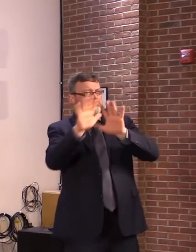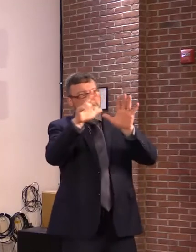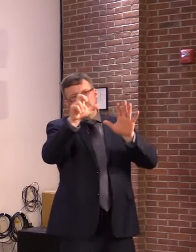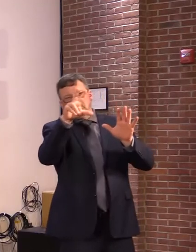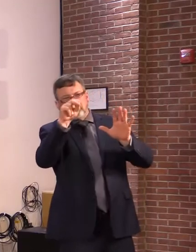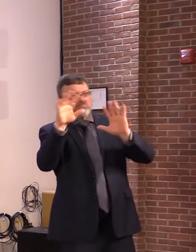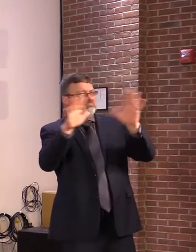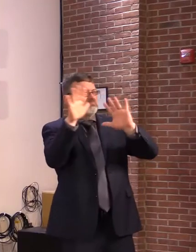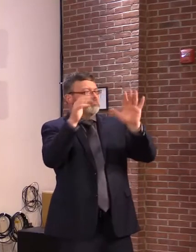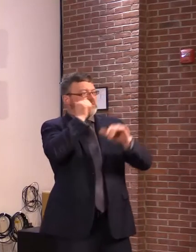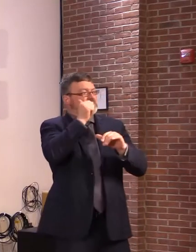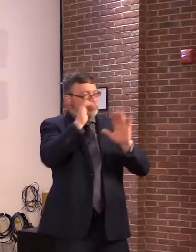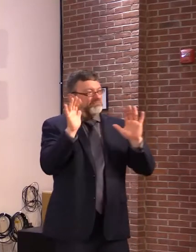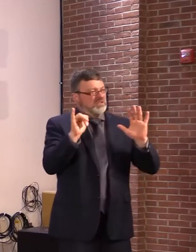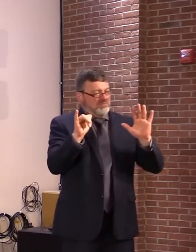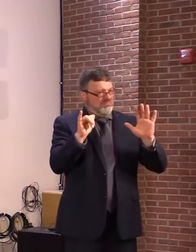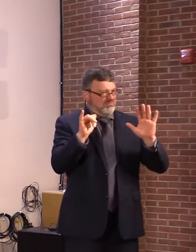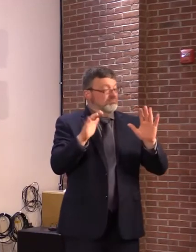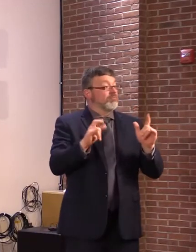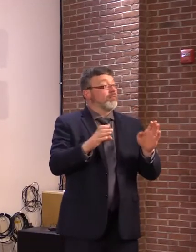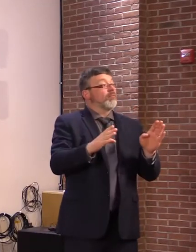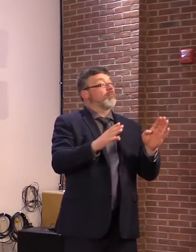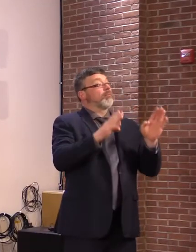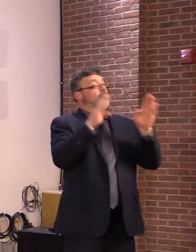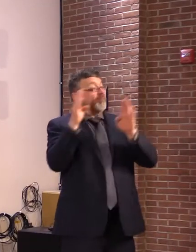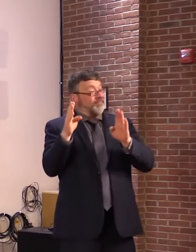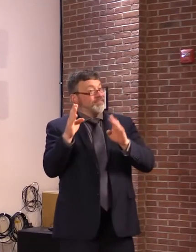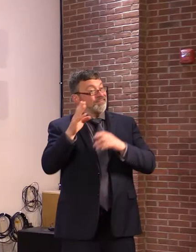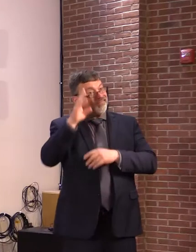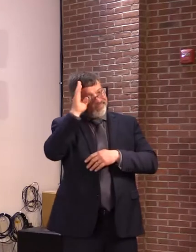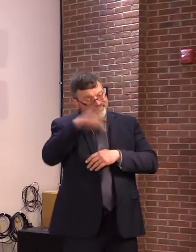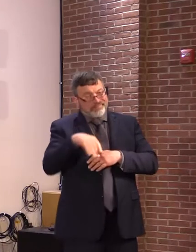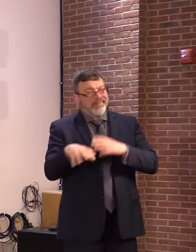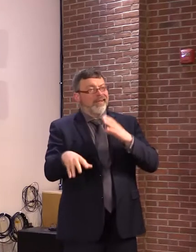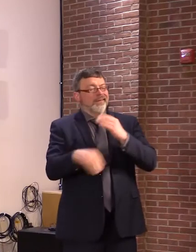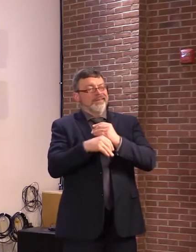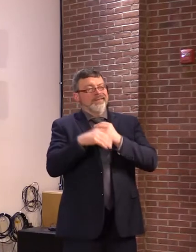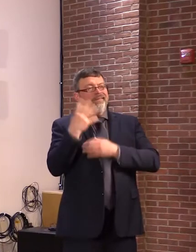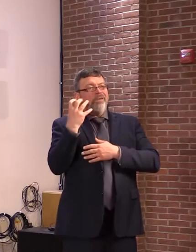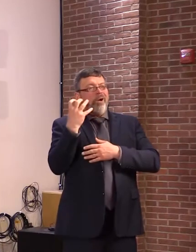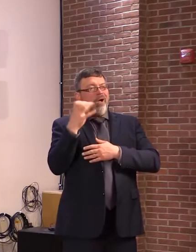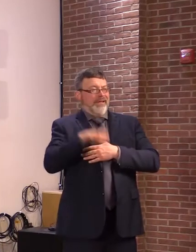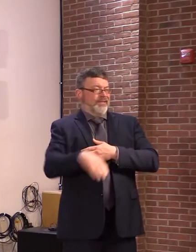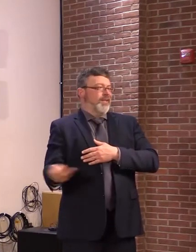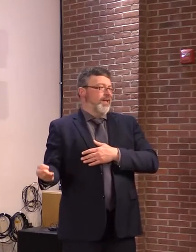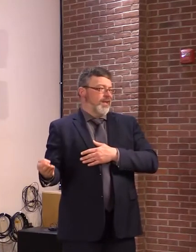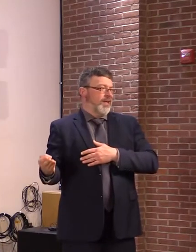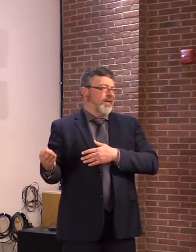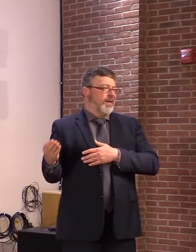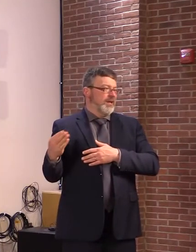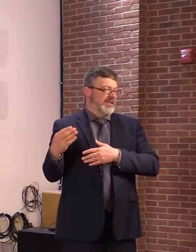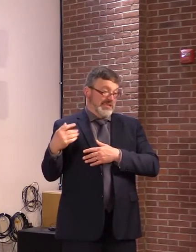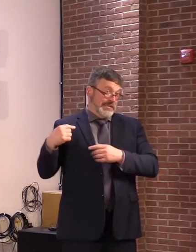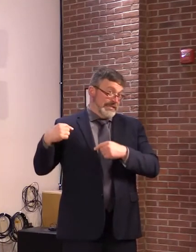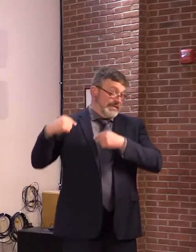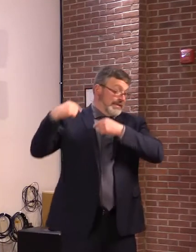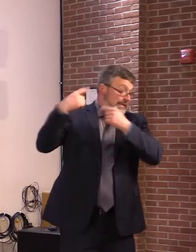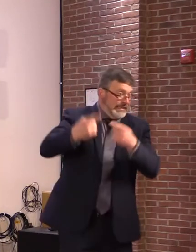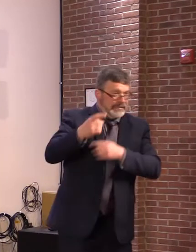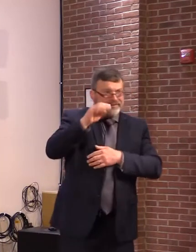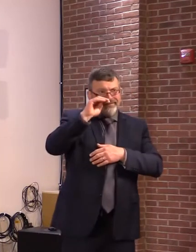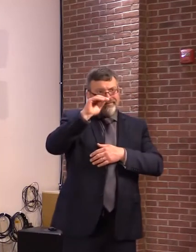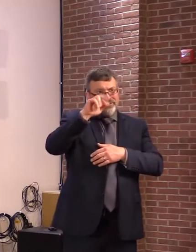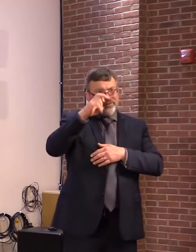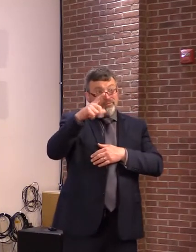an additional four deaths for a tragic total of 648. Our seven-day hospitalizations